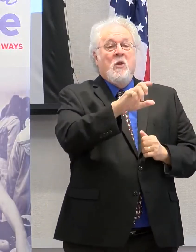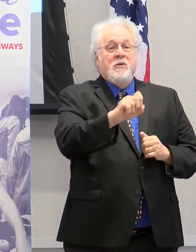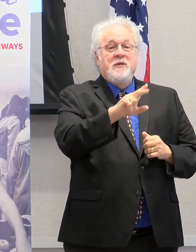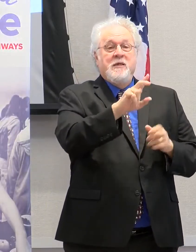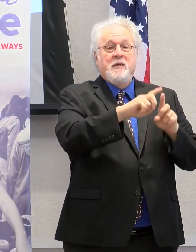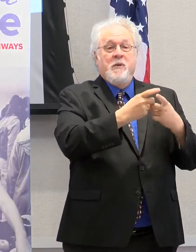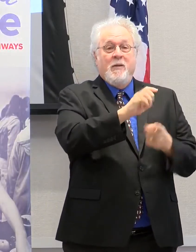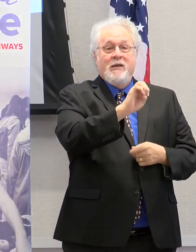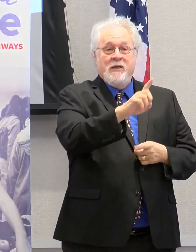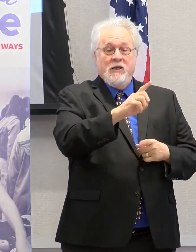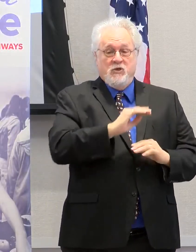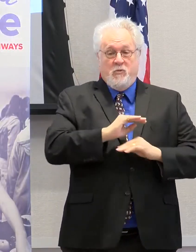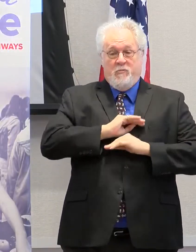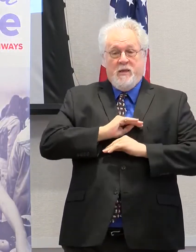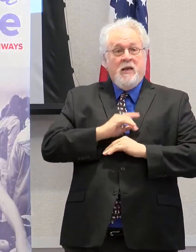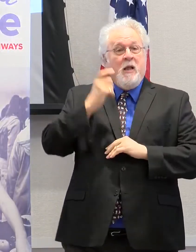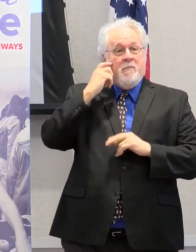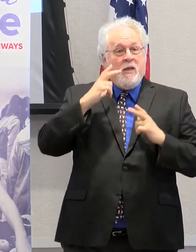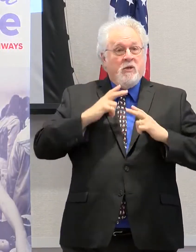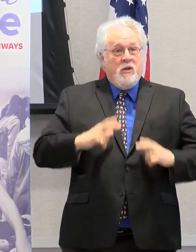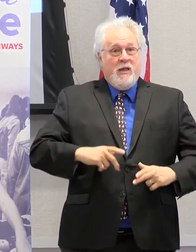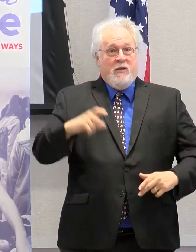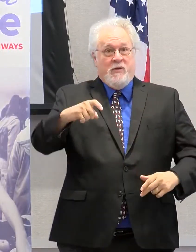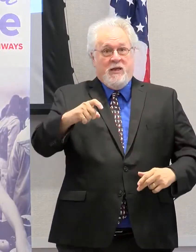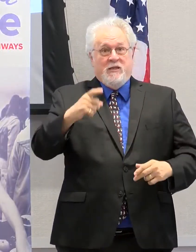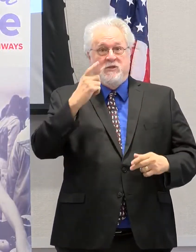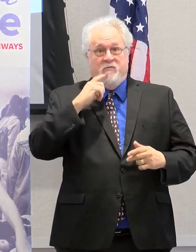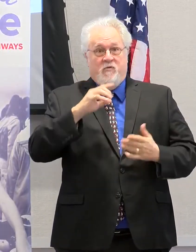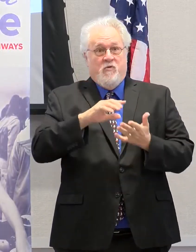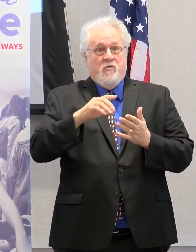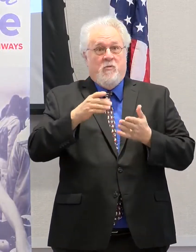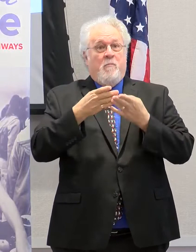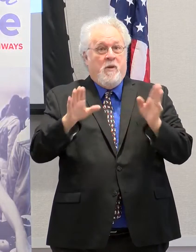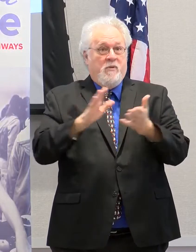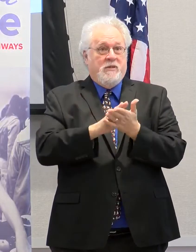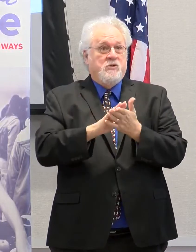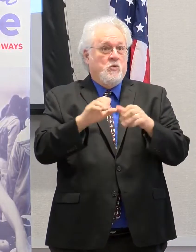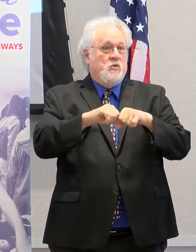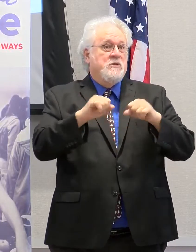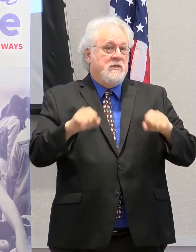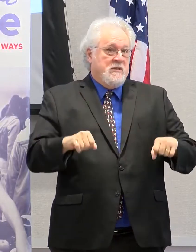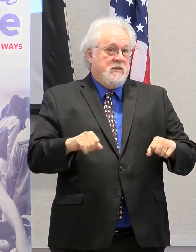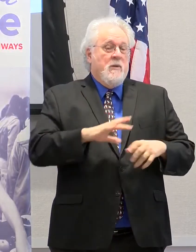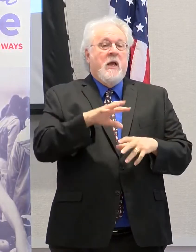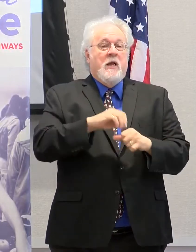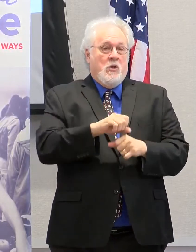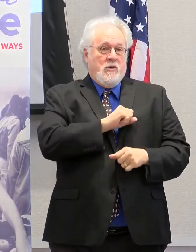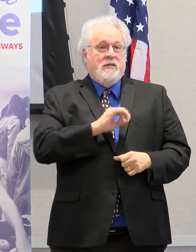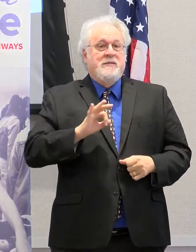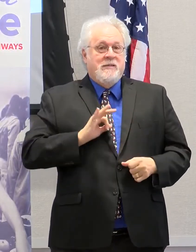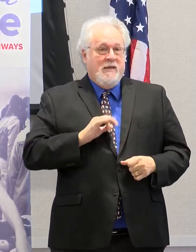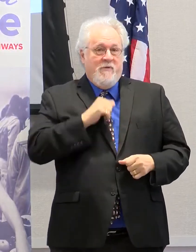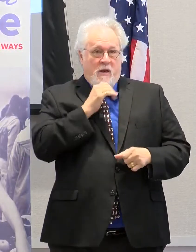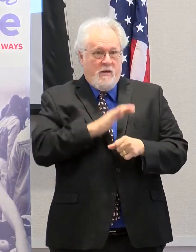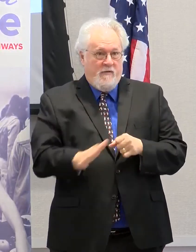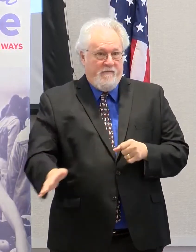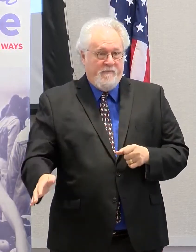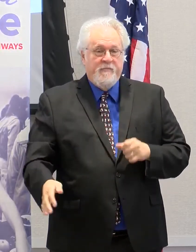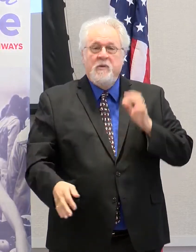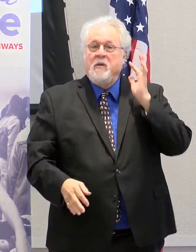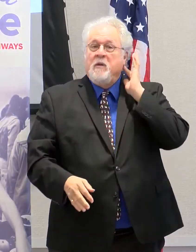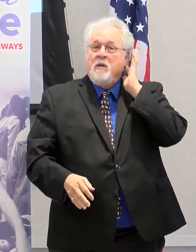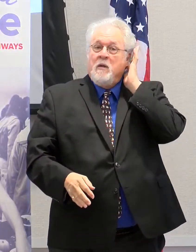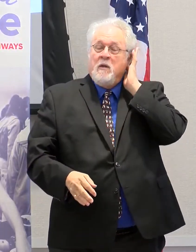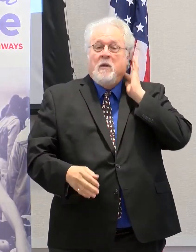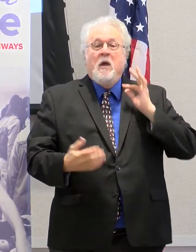Education to meet the mental health needs of the public school system, including staff shortages. So, again,